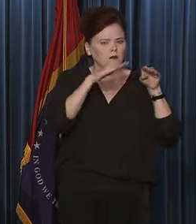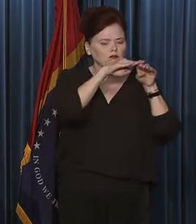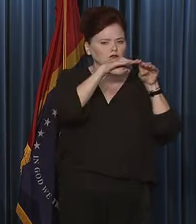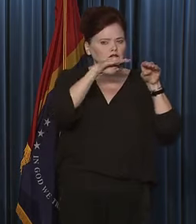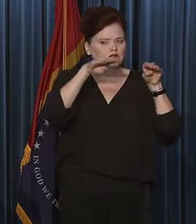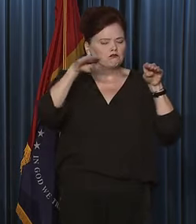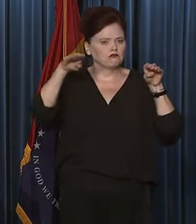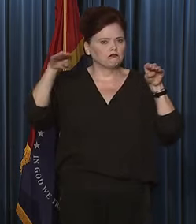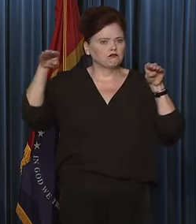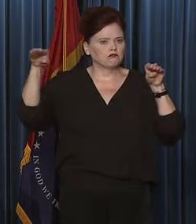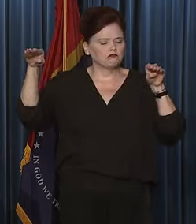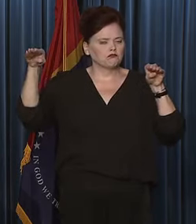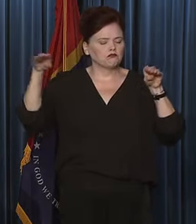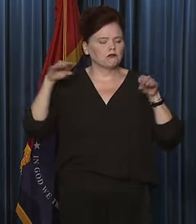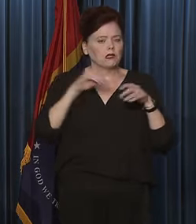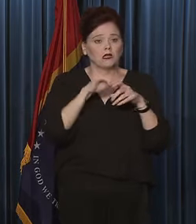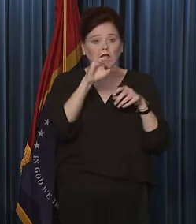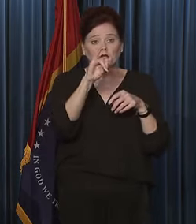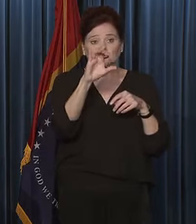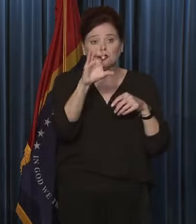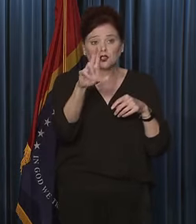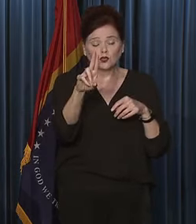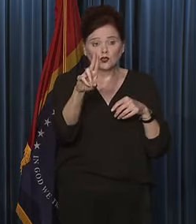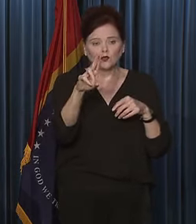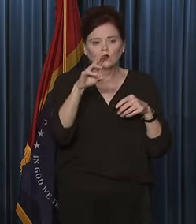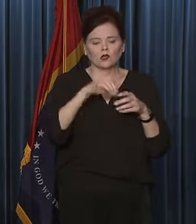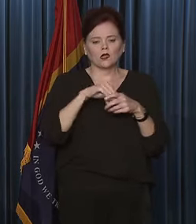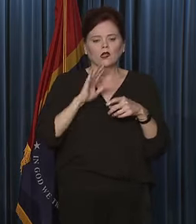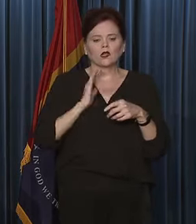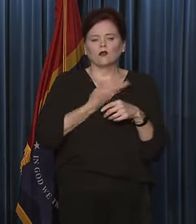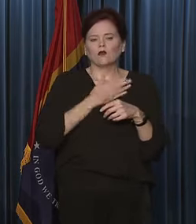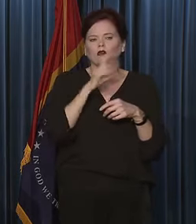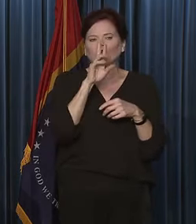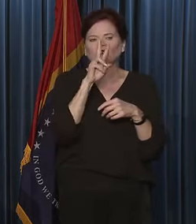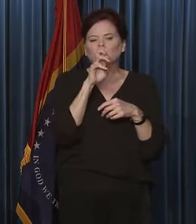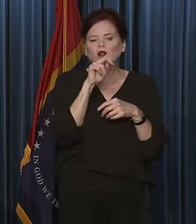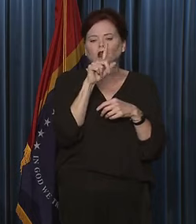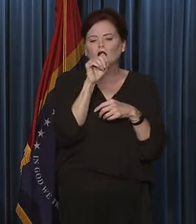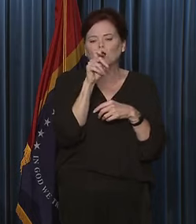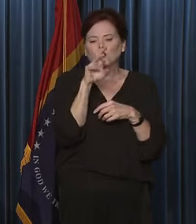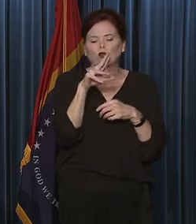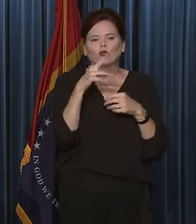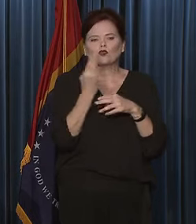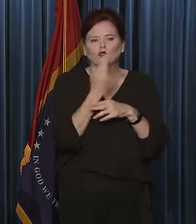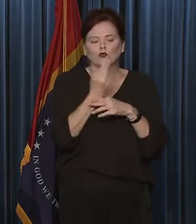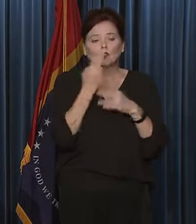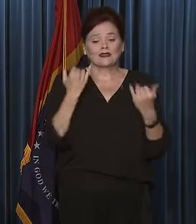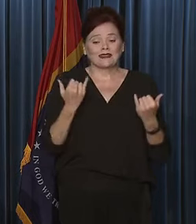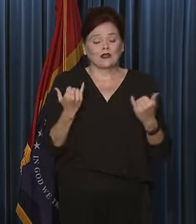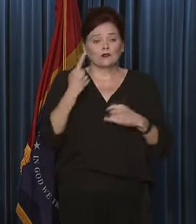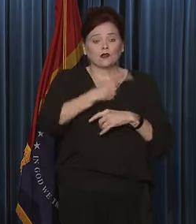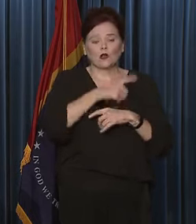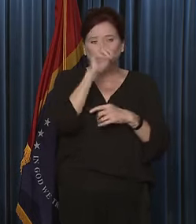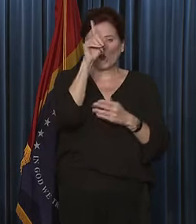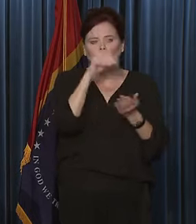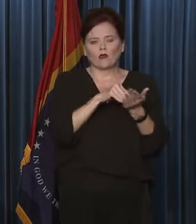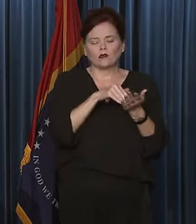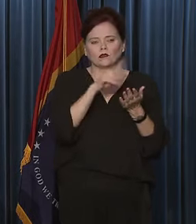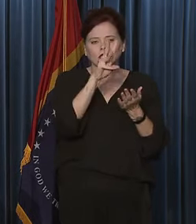our hospitalizations, in our IC use, in our ventilator use. Today, we're reporting out 1